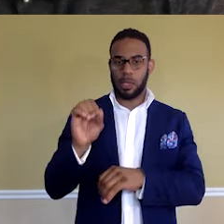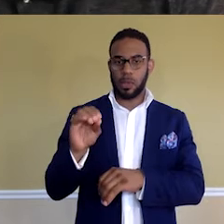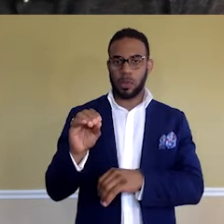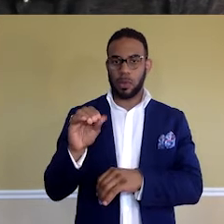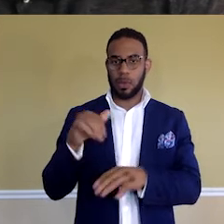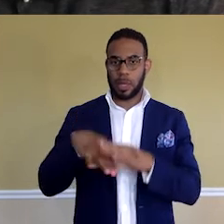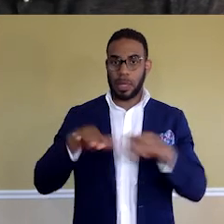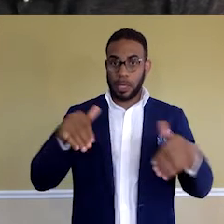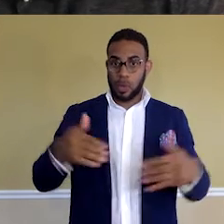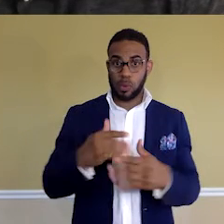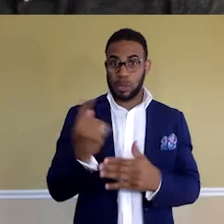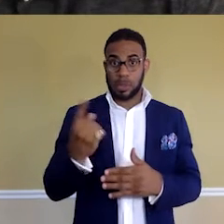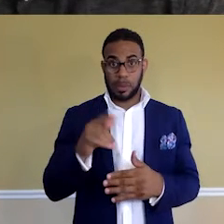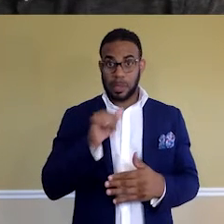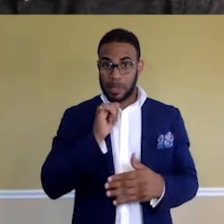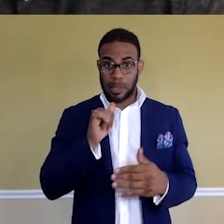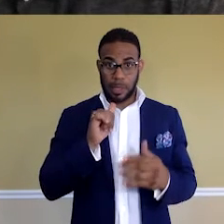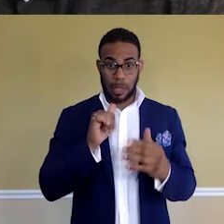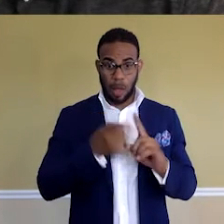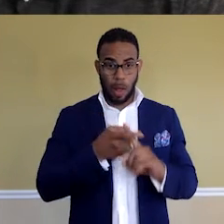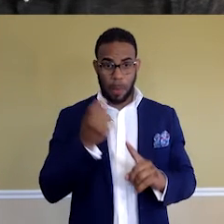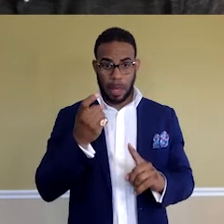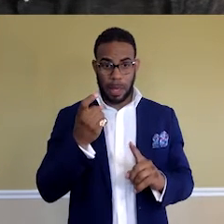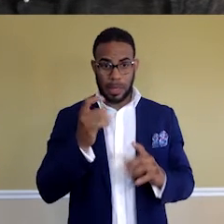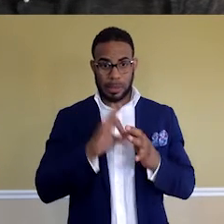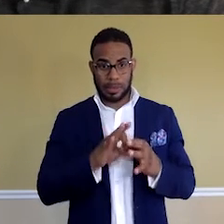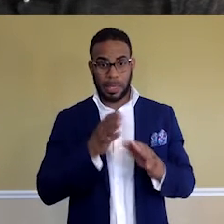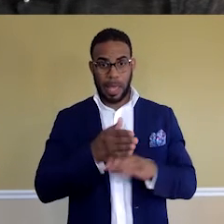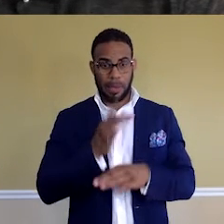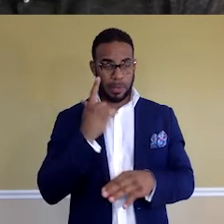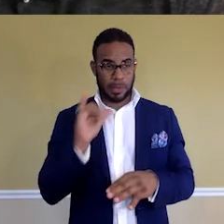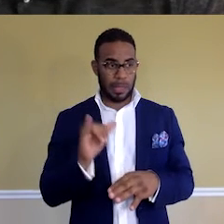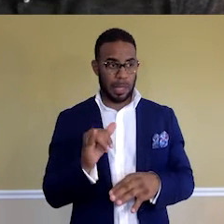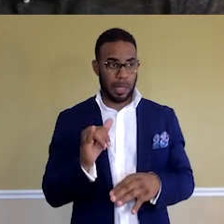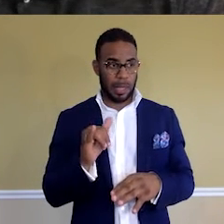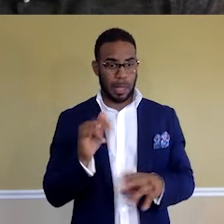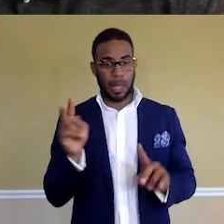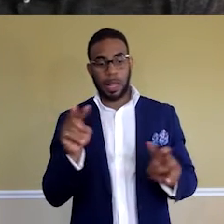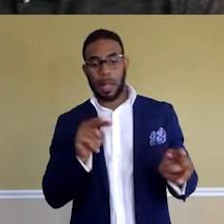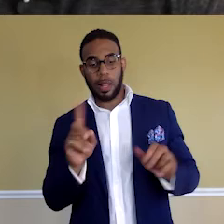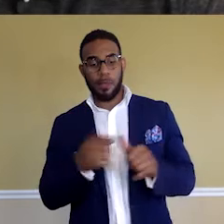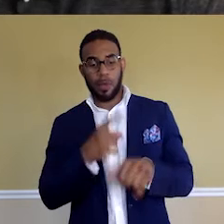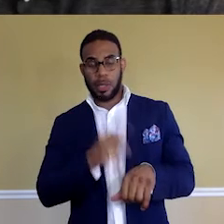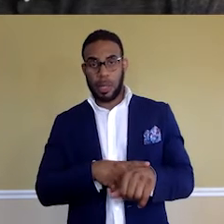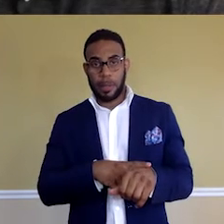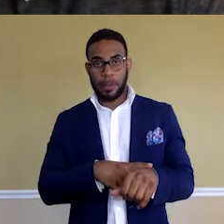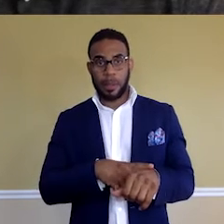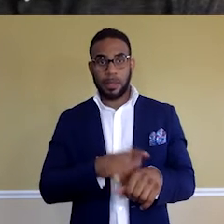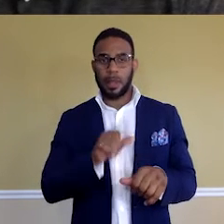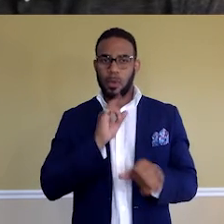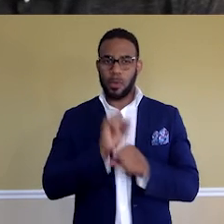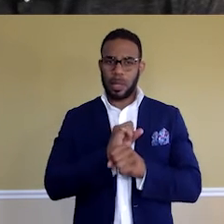introduced to something that didn't automatically stick after just like glancing at it the first time, that was really kind of like